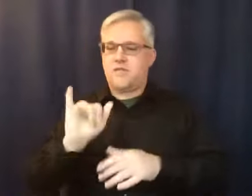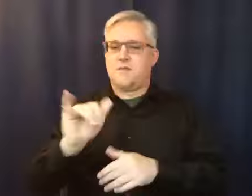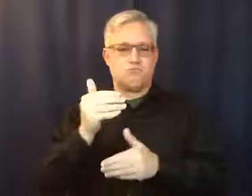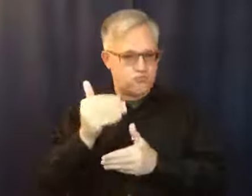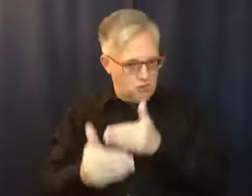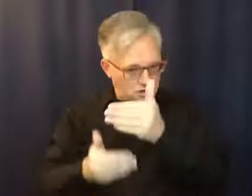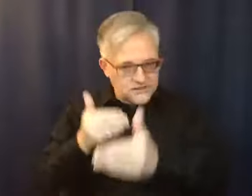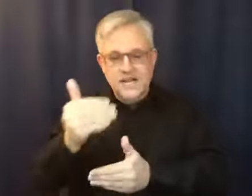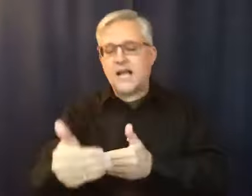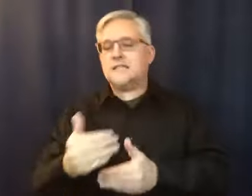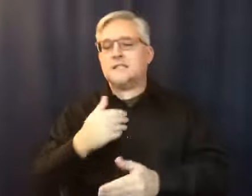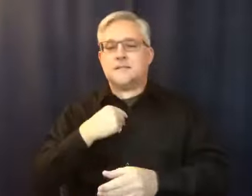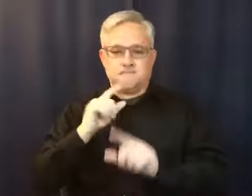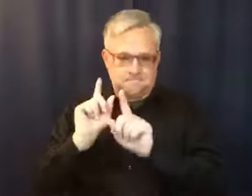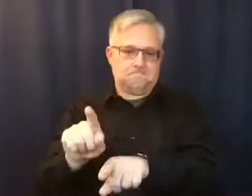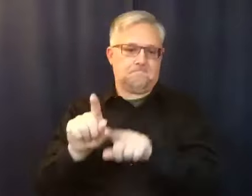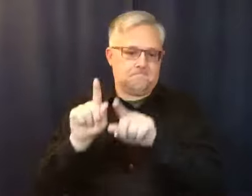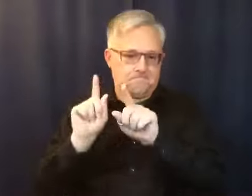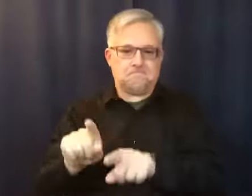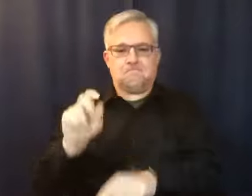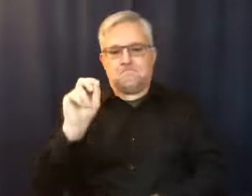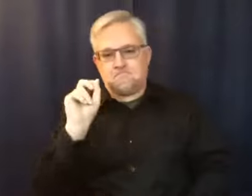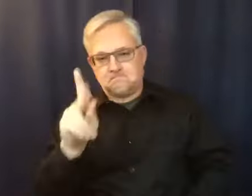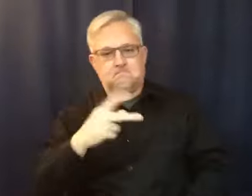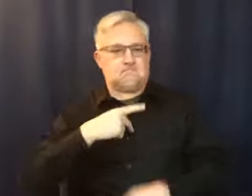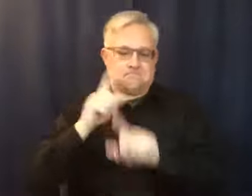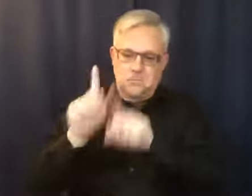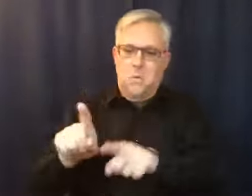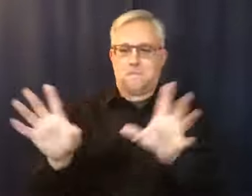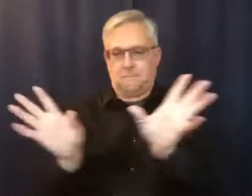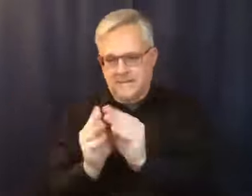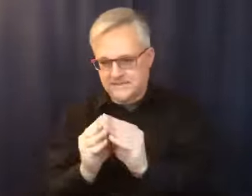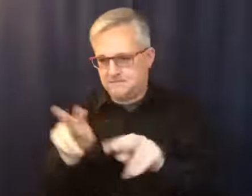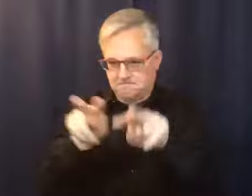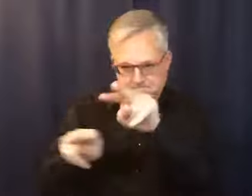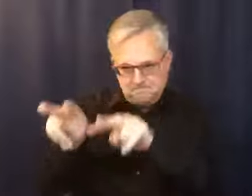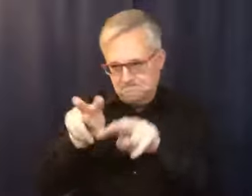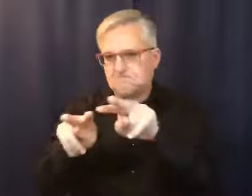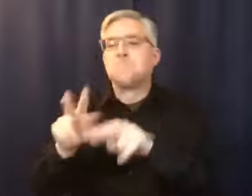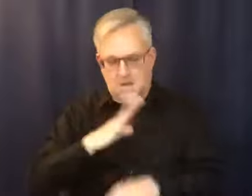okay, okay, I'm going to go to these meetings, and I'm going to start my own meeting. I started a meeting at